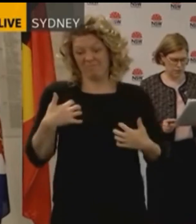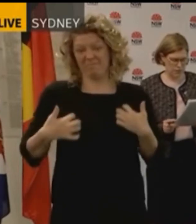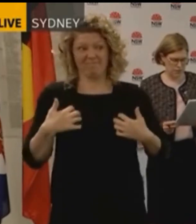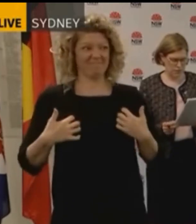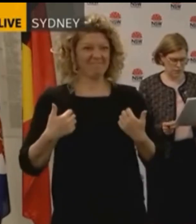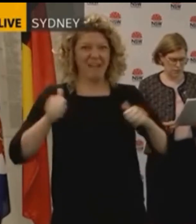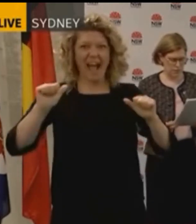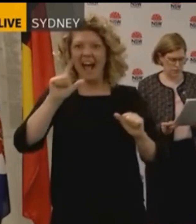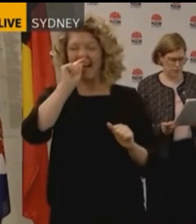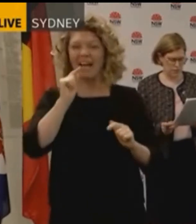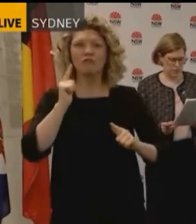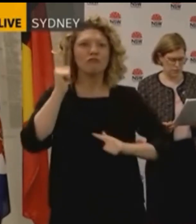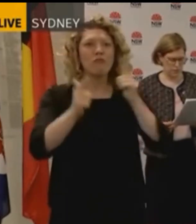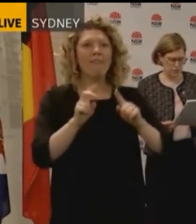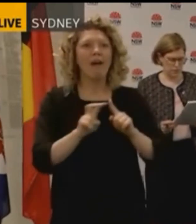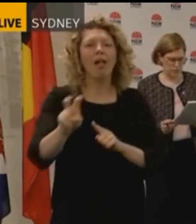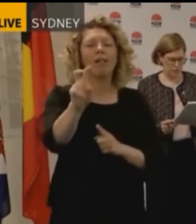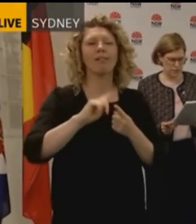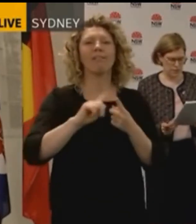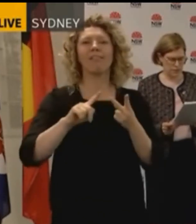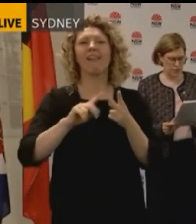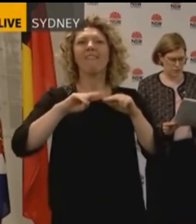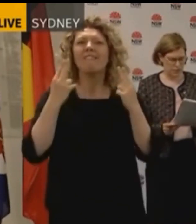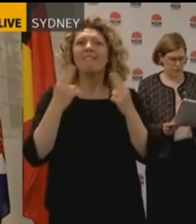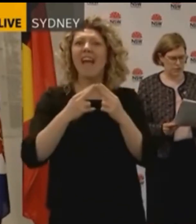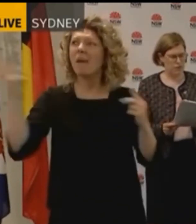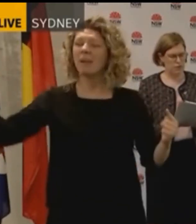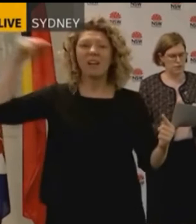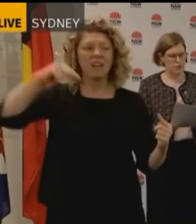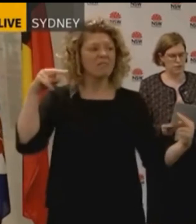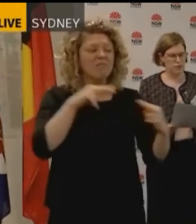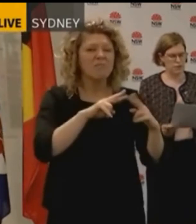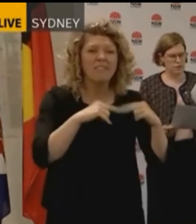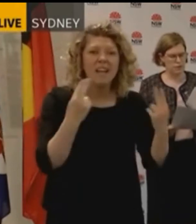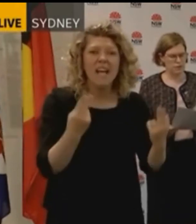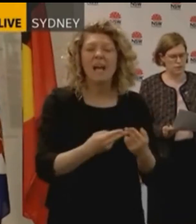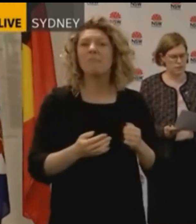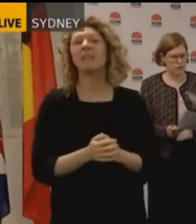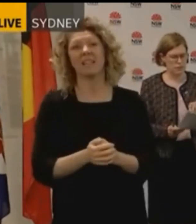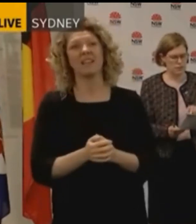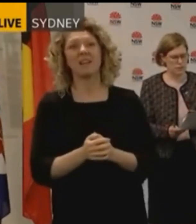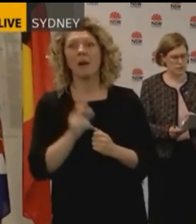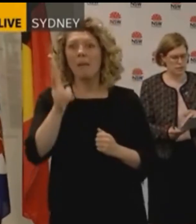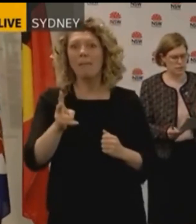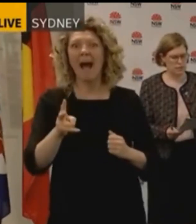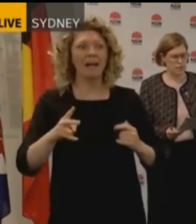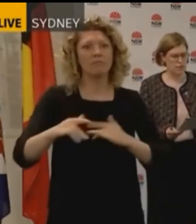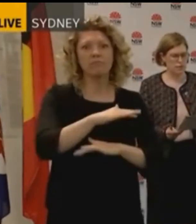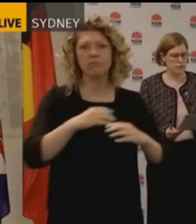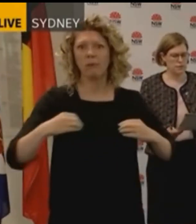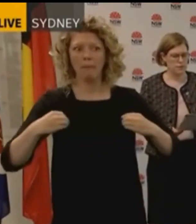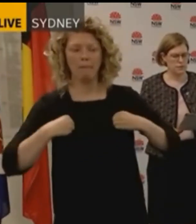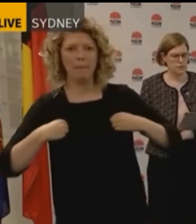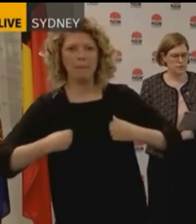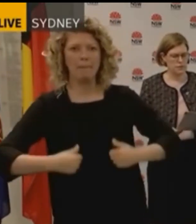it's also great news for family reunification and also great news for businesses and Minister Hazard will provide a bit further detail on